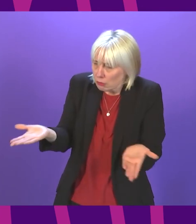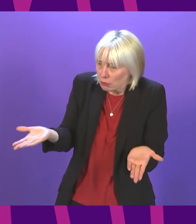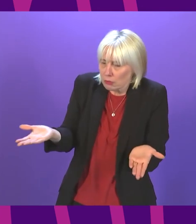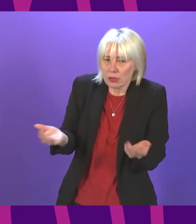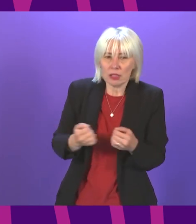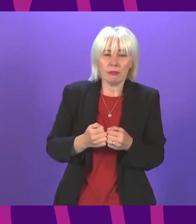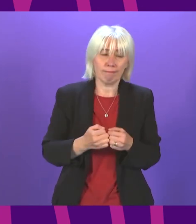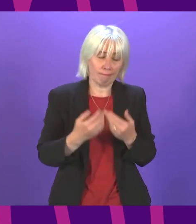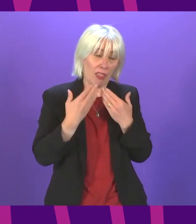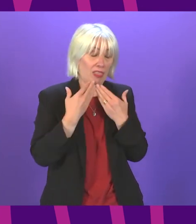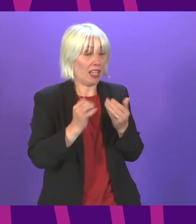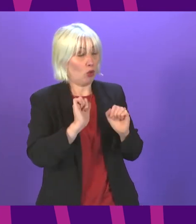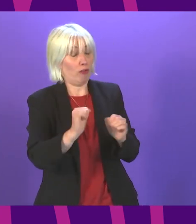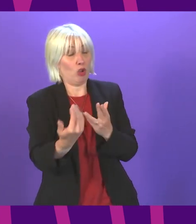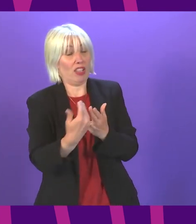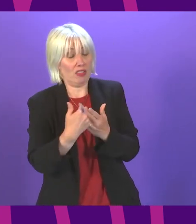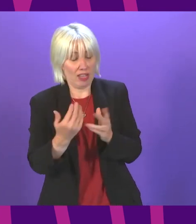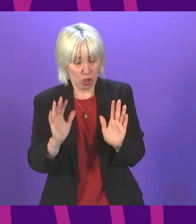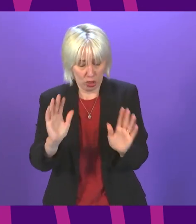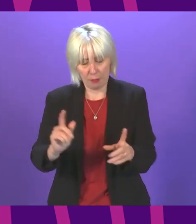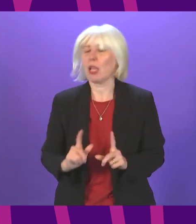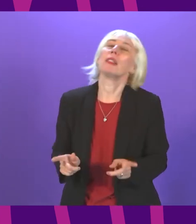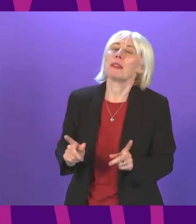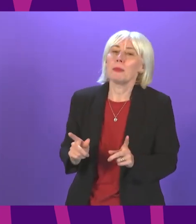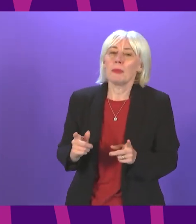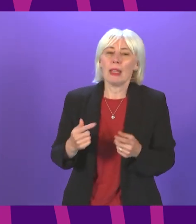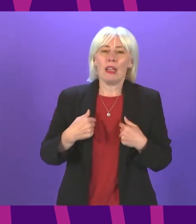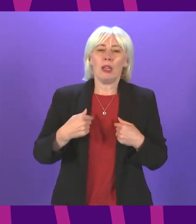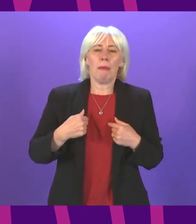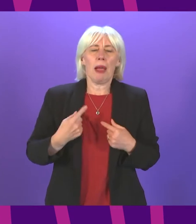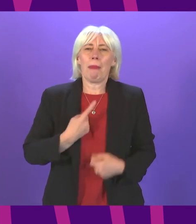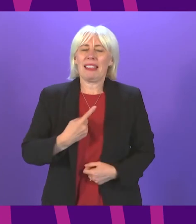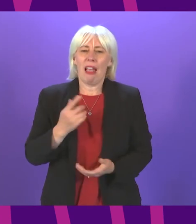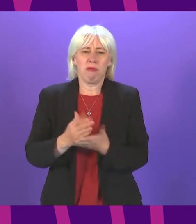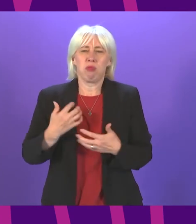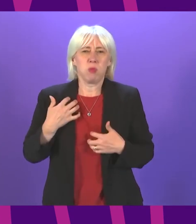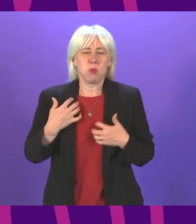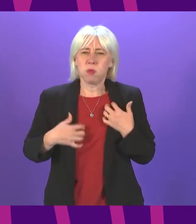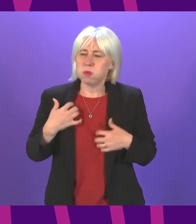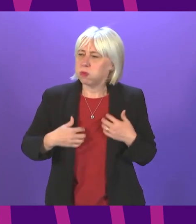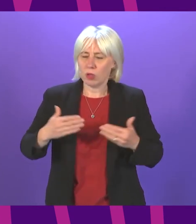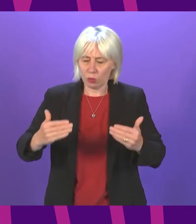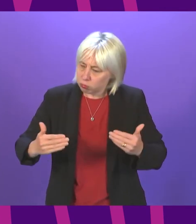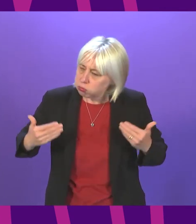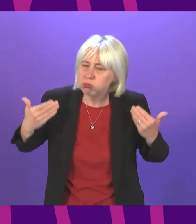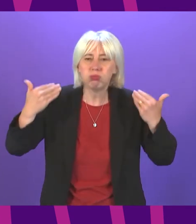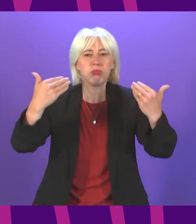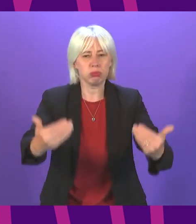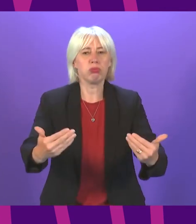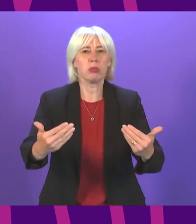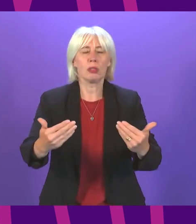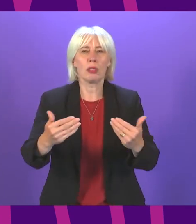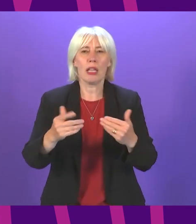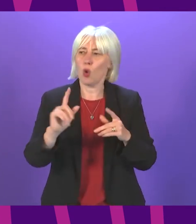thank Finlay Carson for that intervention what I would say is that I am really keen to progress the work that is being taken forward to